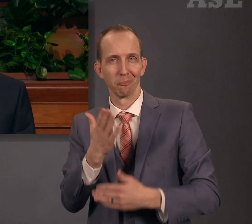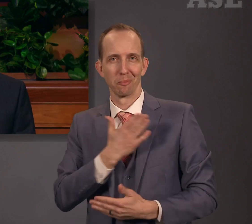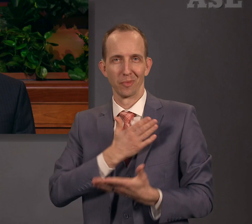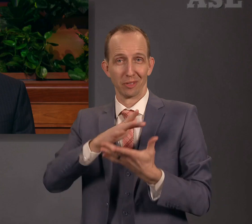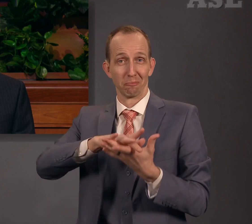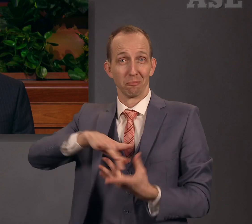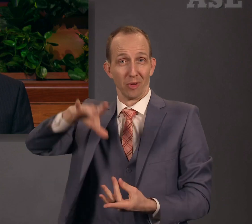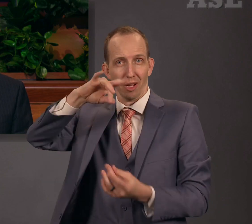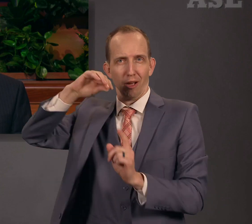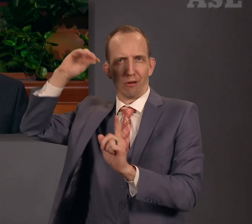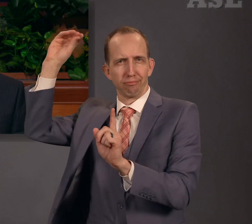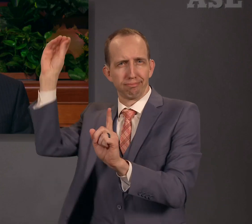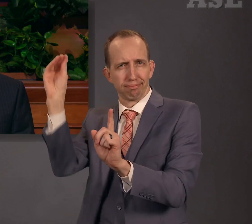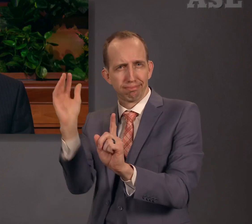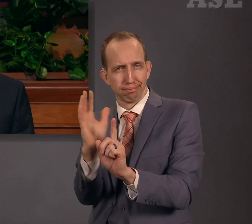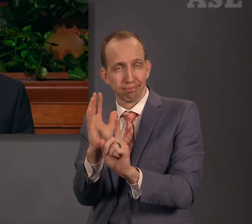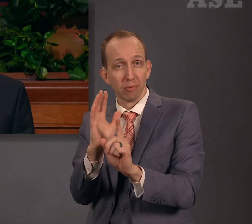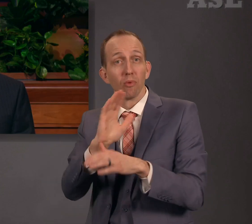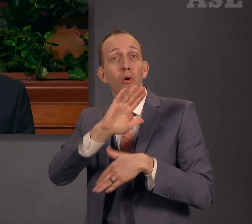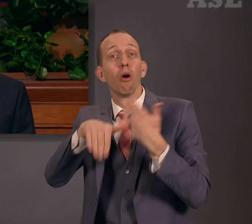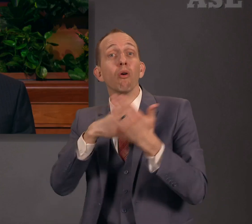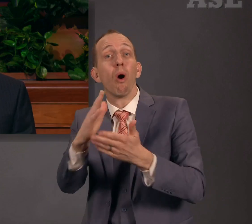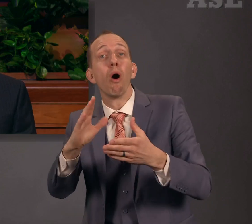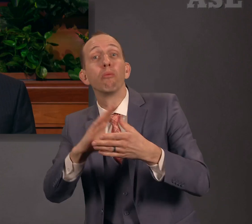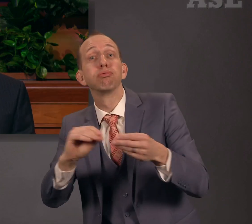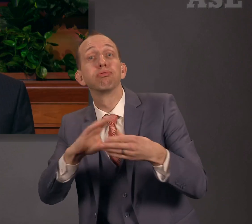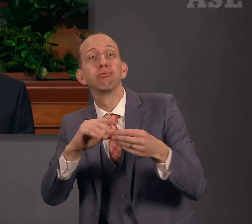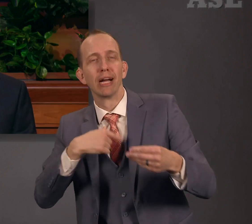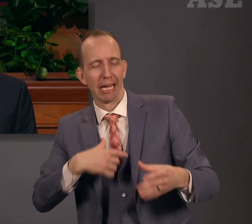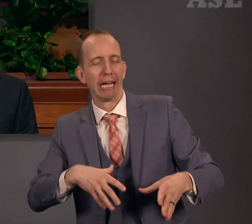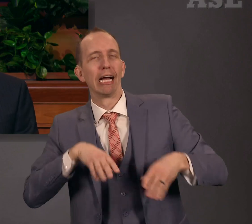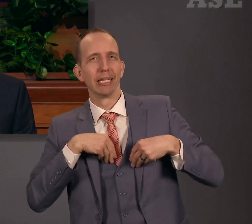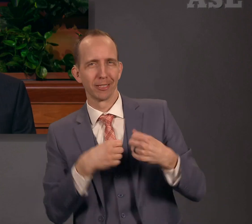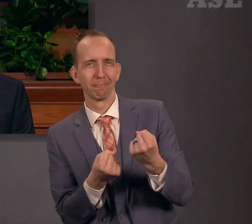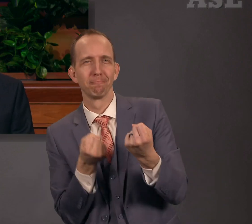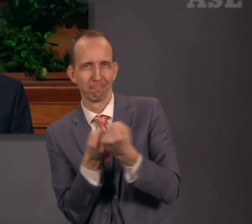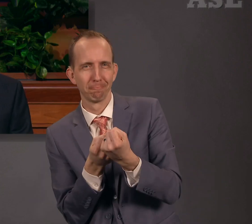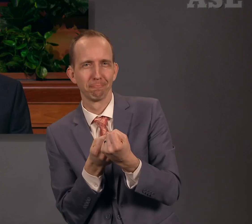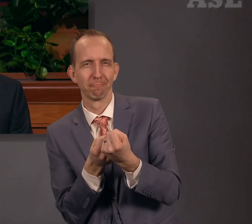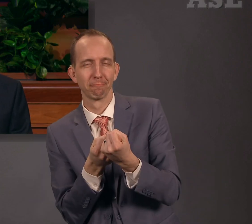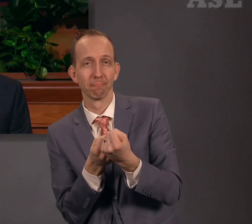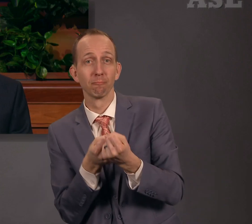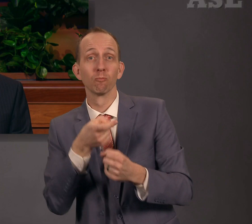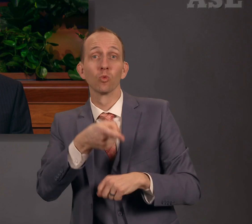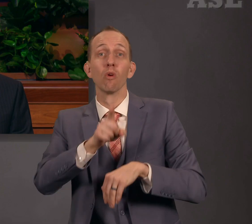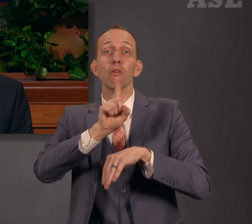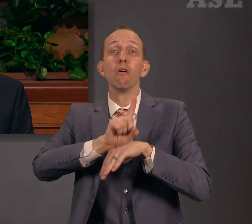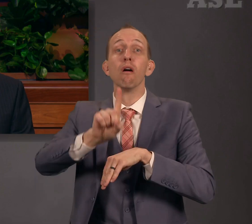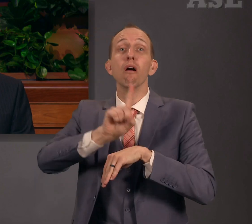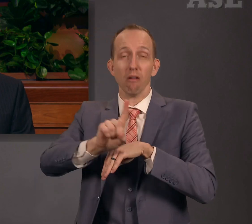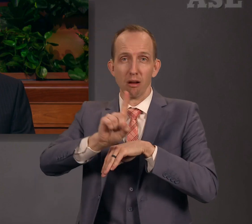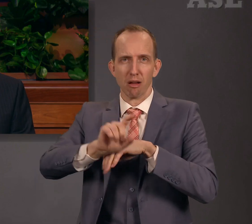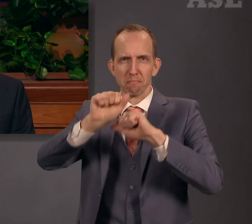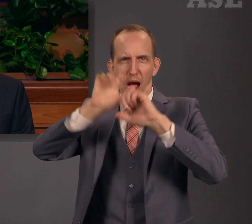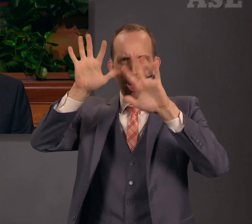all thy words will I justify, and the mountains shall flee before you, and the rivers shall turn from their course.